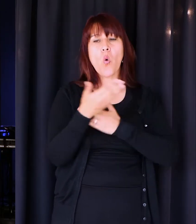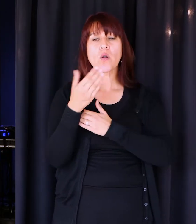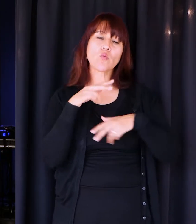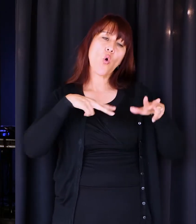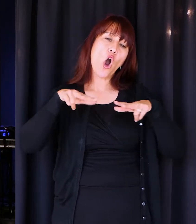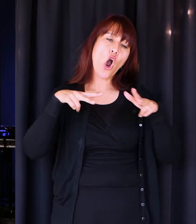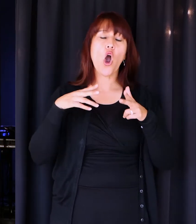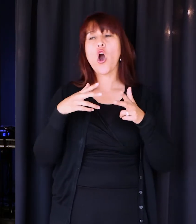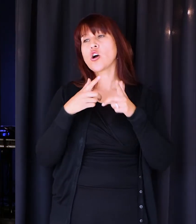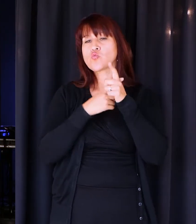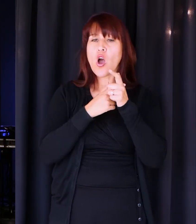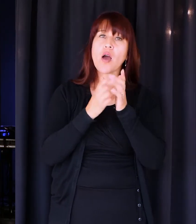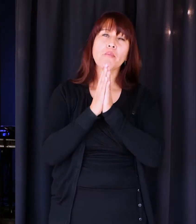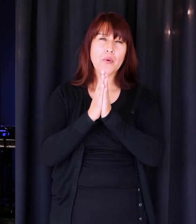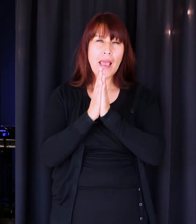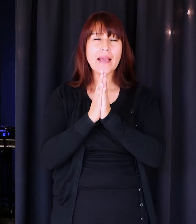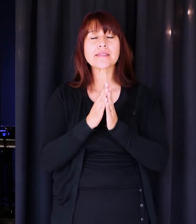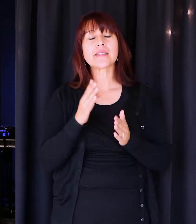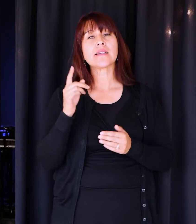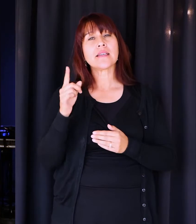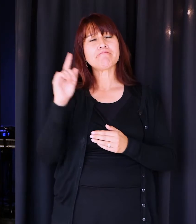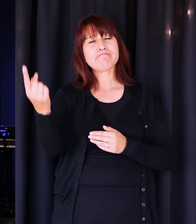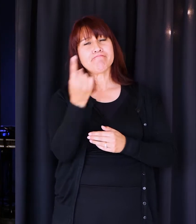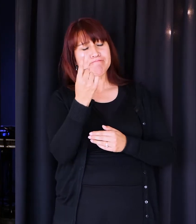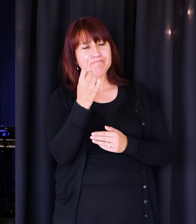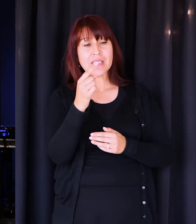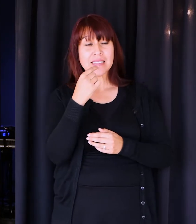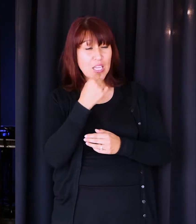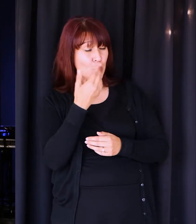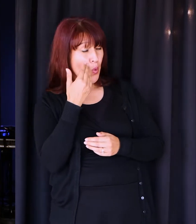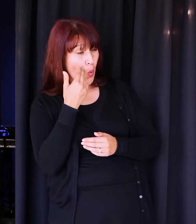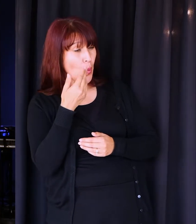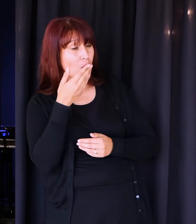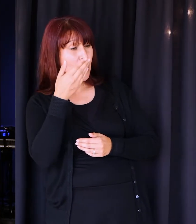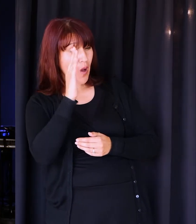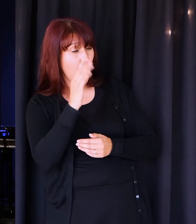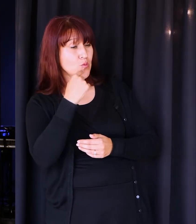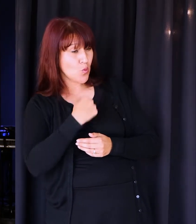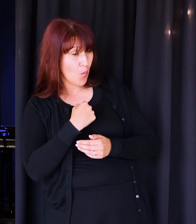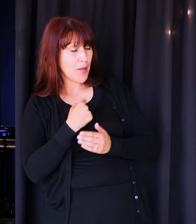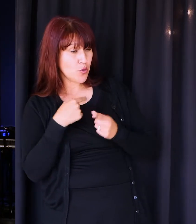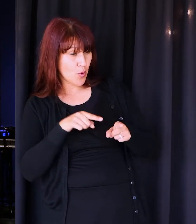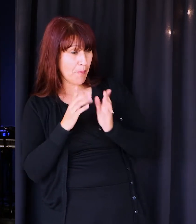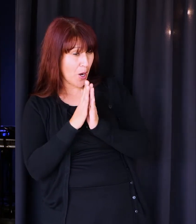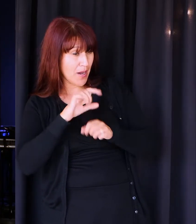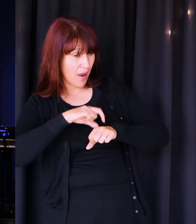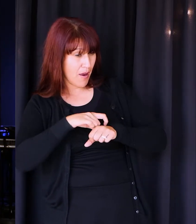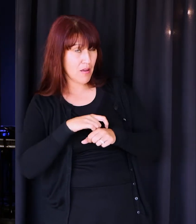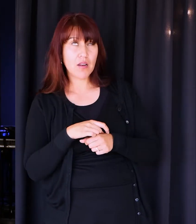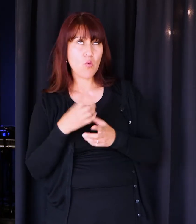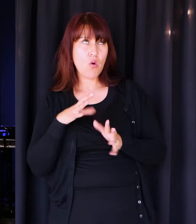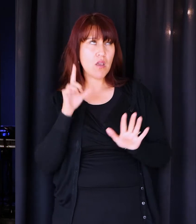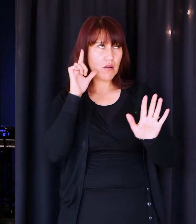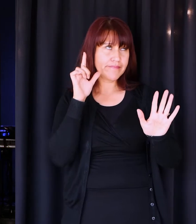prays or runs and prays. And he came in, he said, let me tell you what I heard in prayer today. And I really didn't want to hear it. was